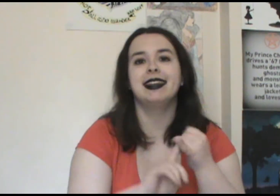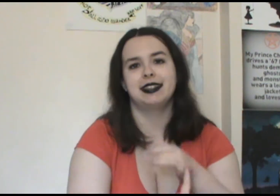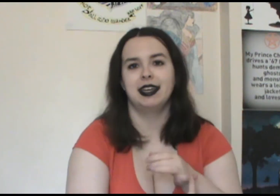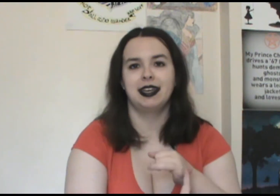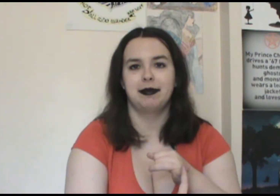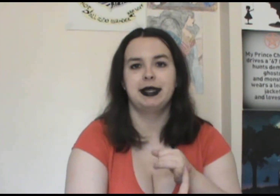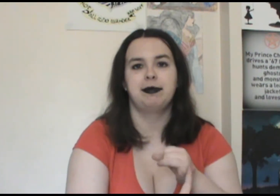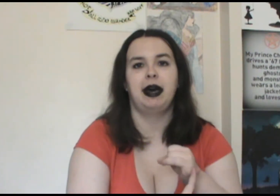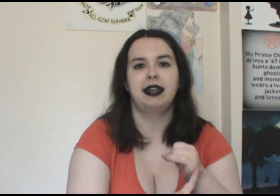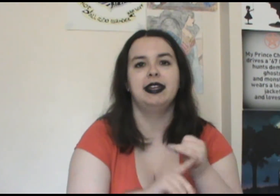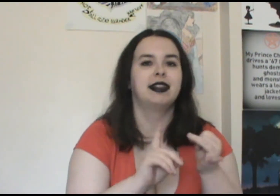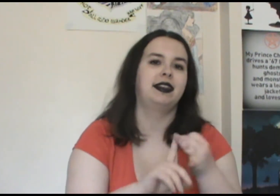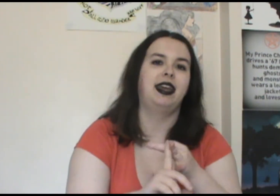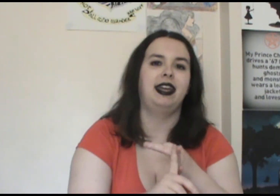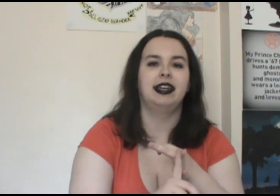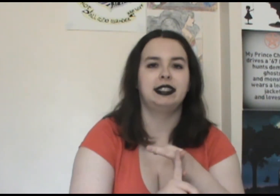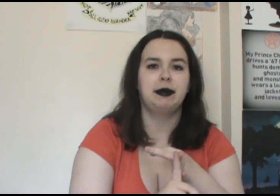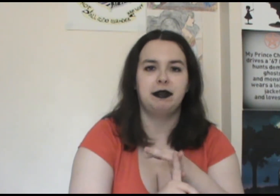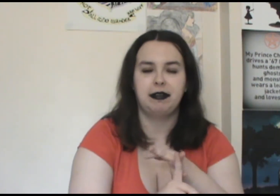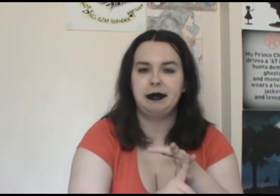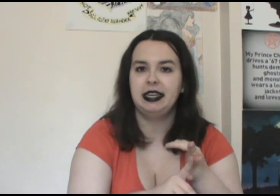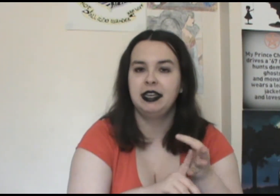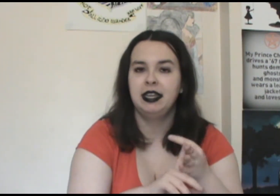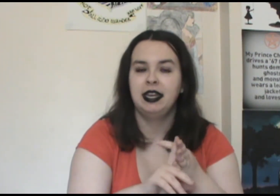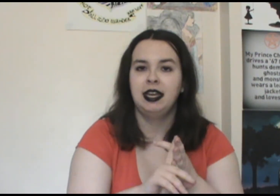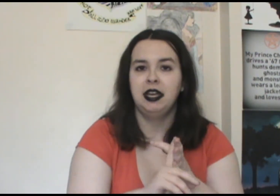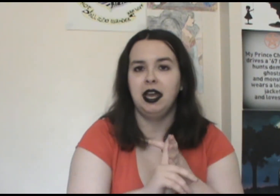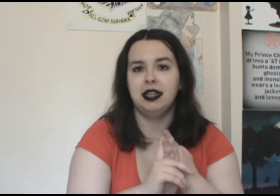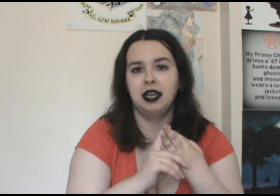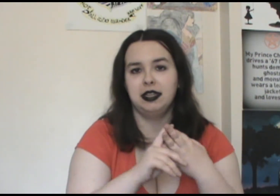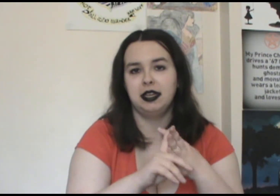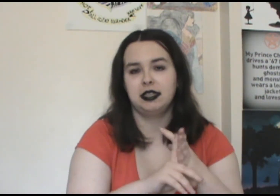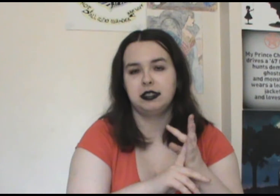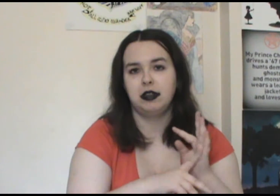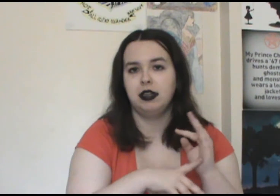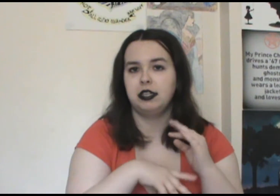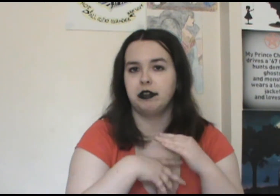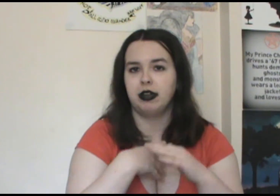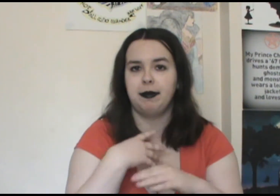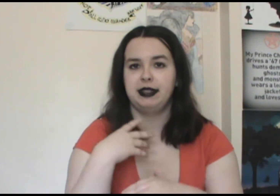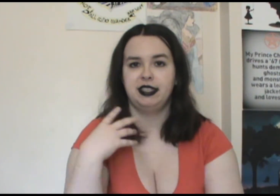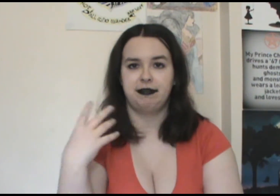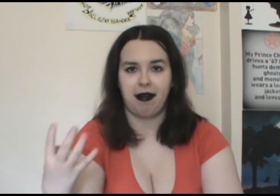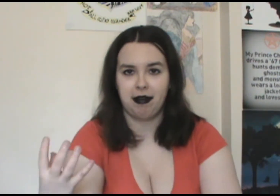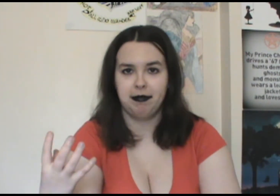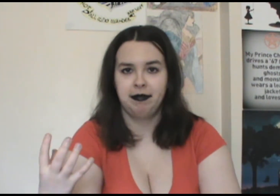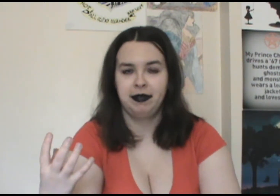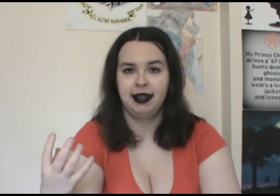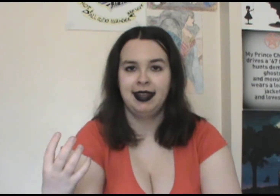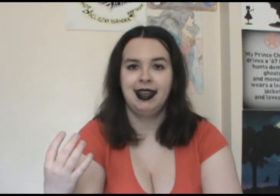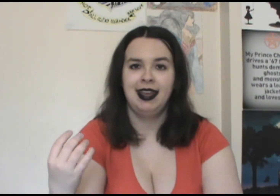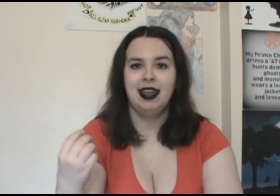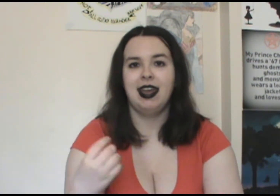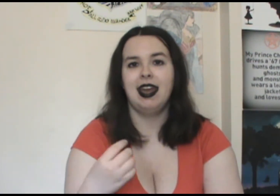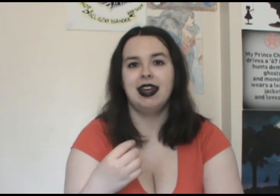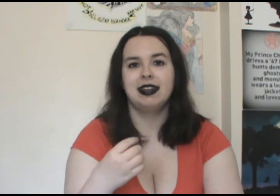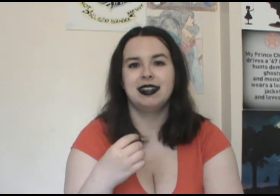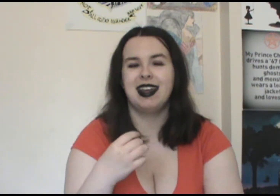like digging up this body and like taking a sample from it and then like slowly showing up at this farm. And